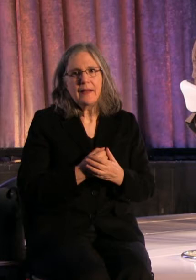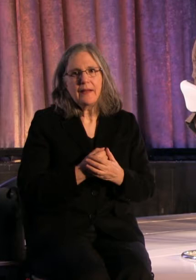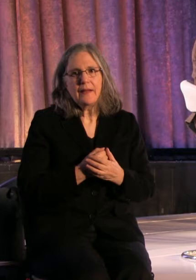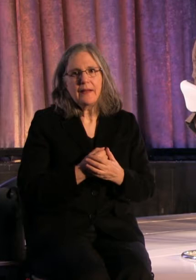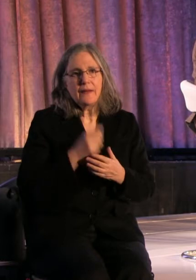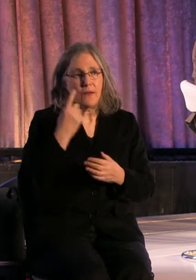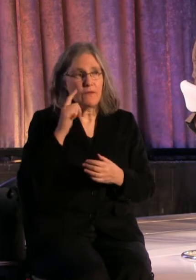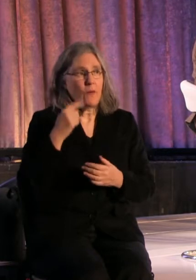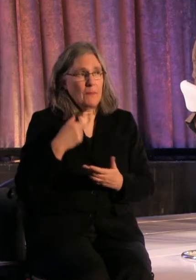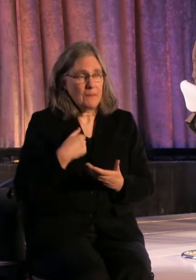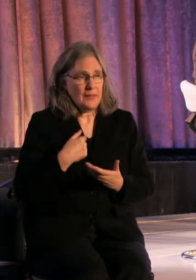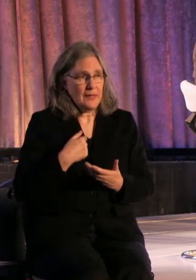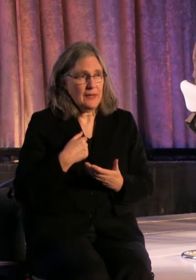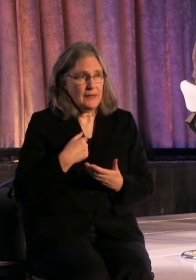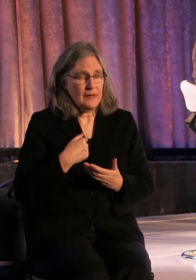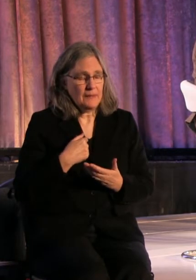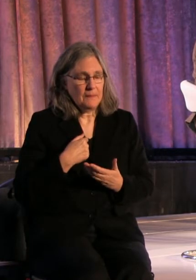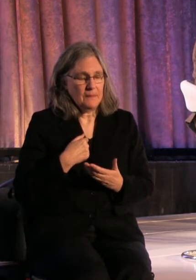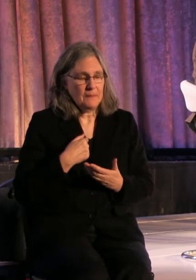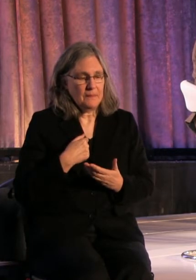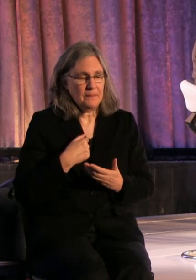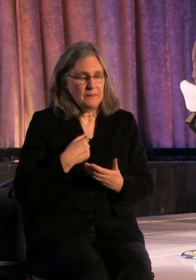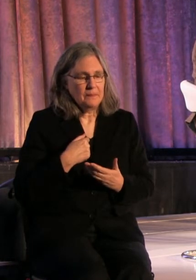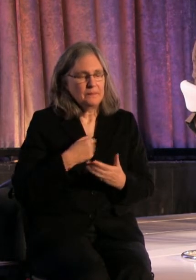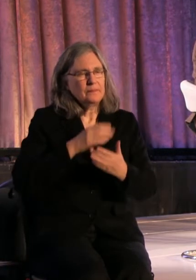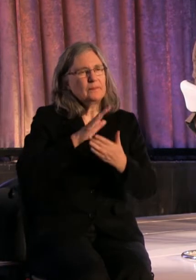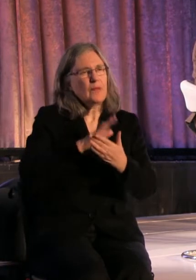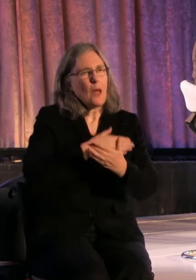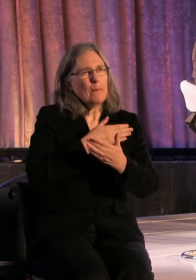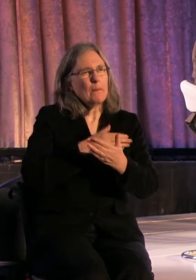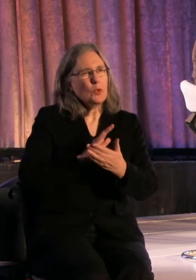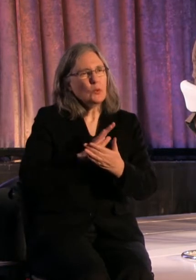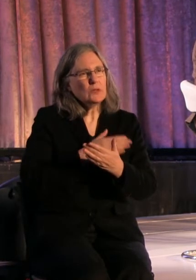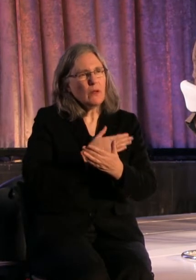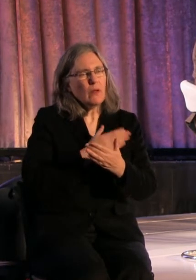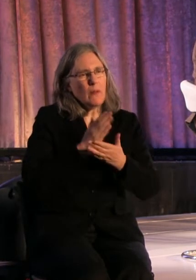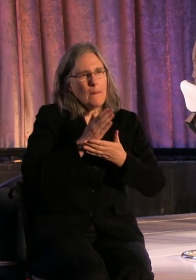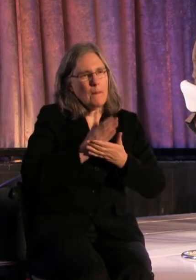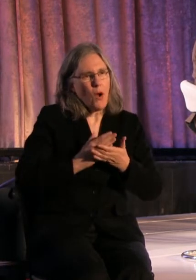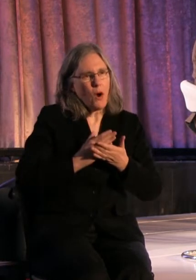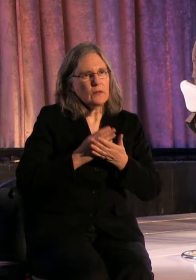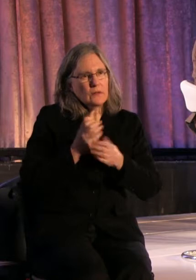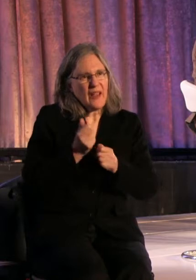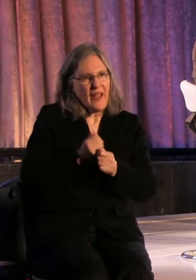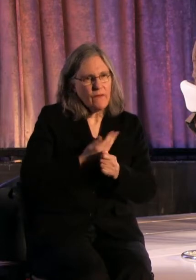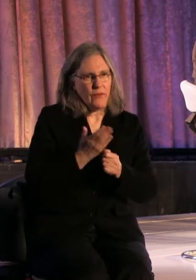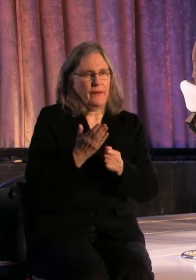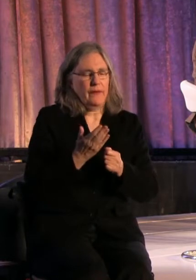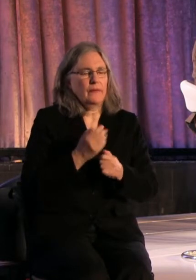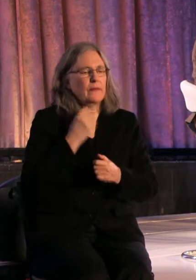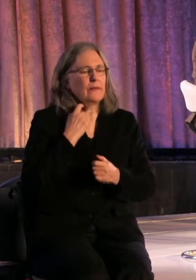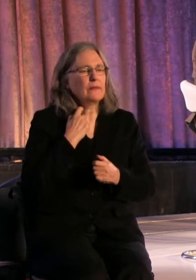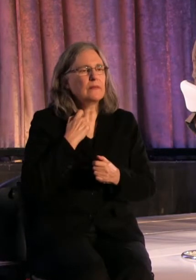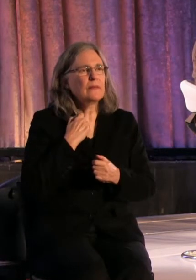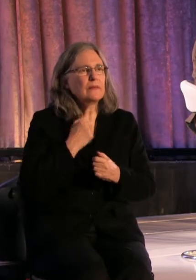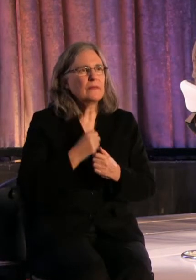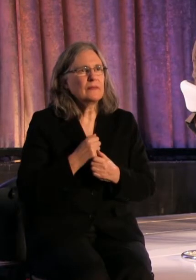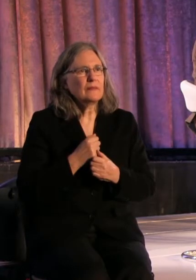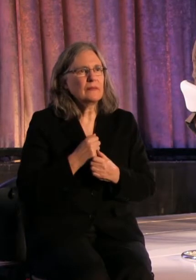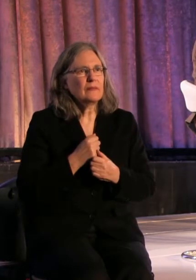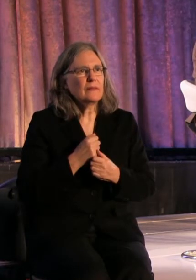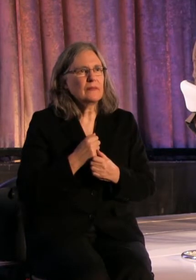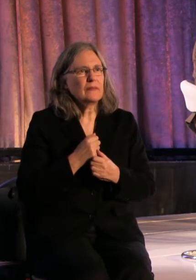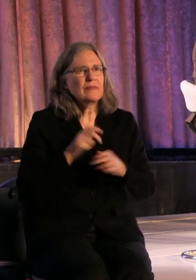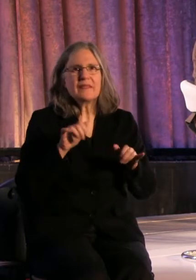for me, there is a musical element to all of it that is, I guess, a little like